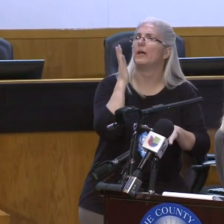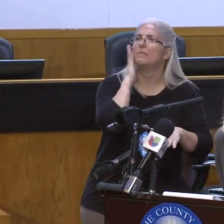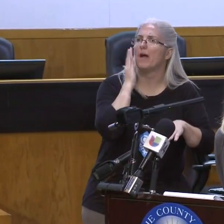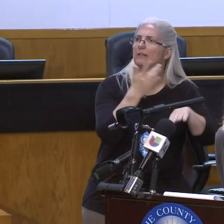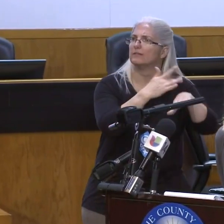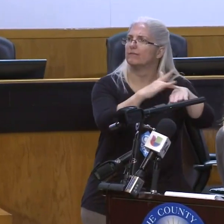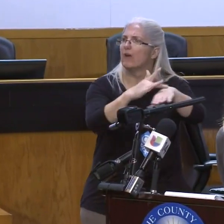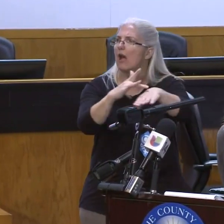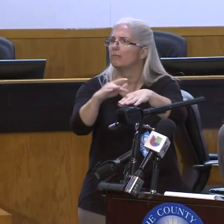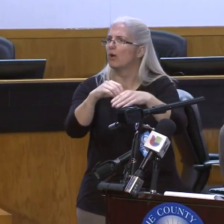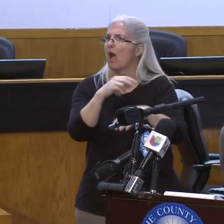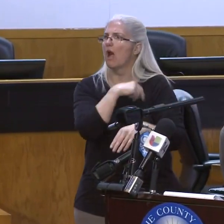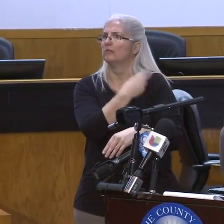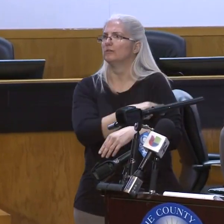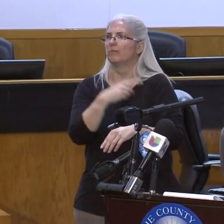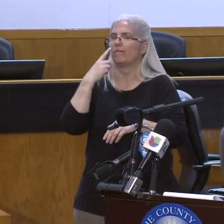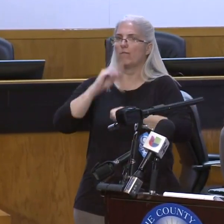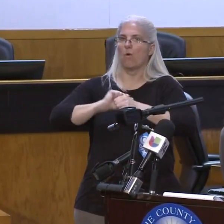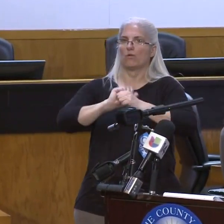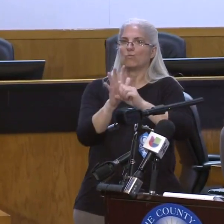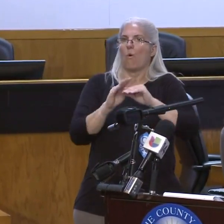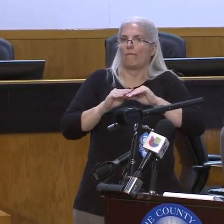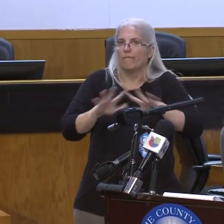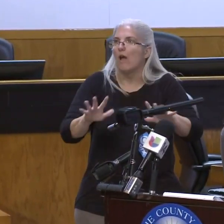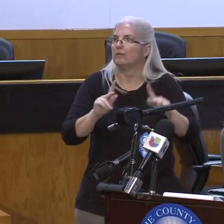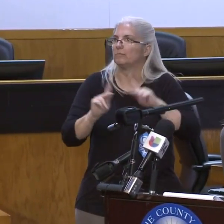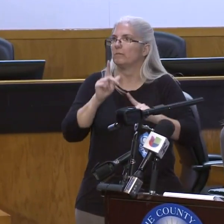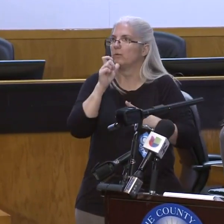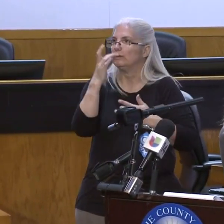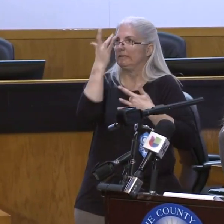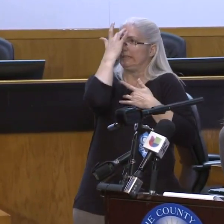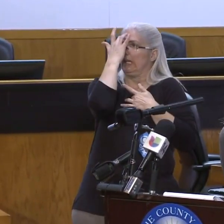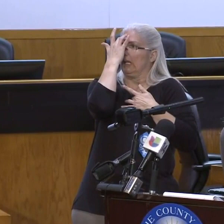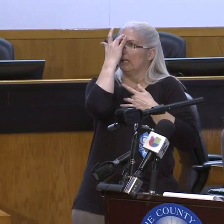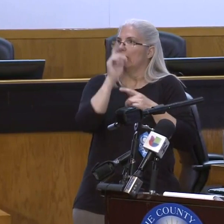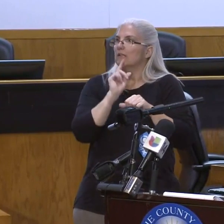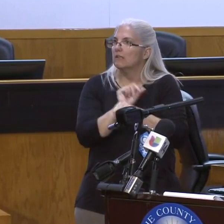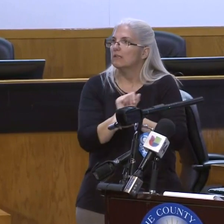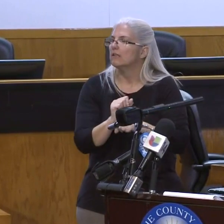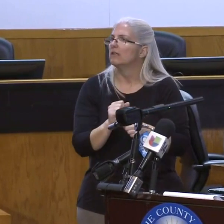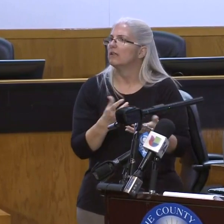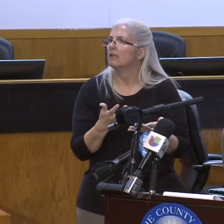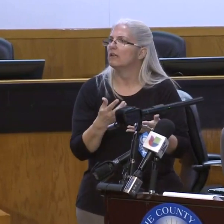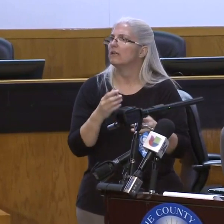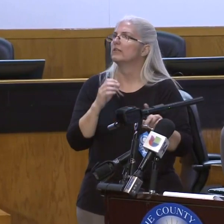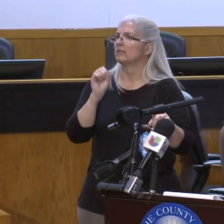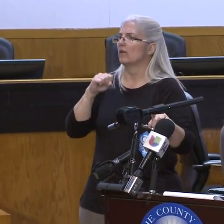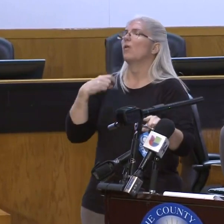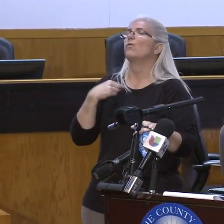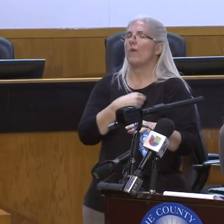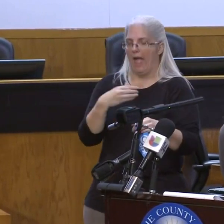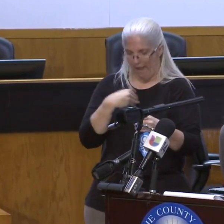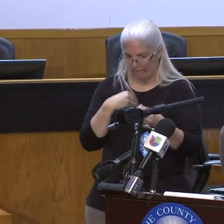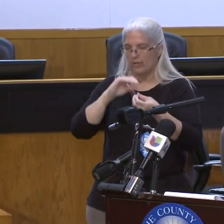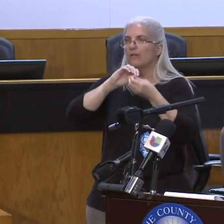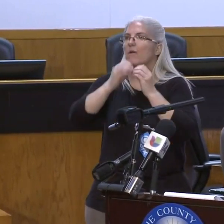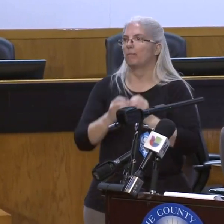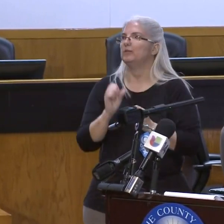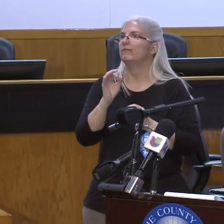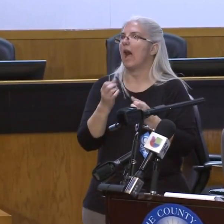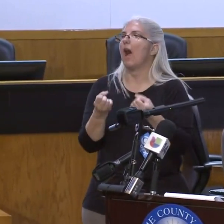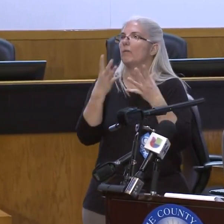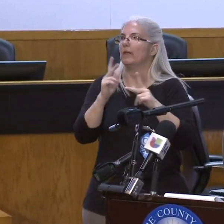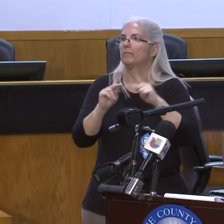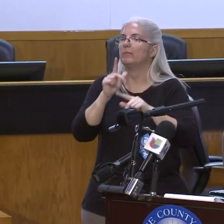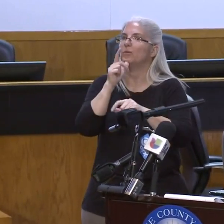COVID positive patients. And the answer is that yes, we do have that information. In fact, on the new dashboard about hospital capacity,